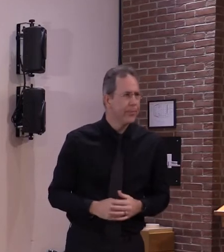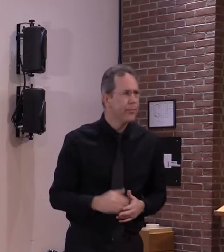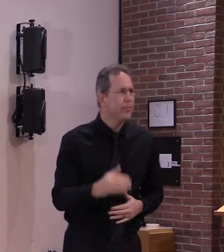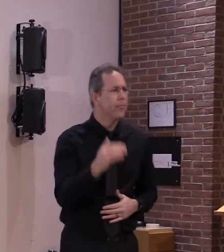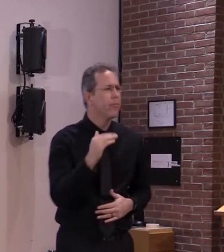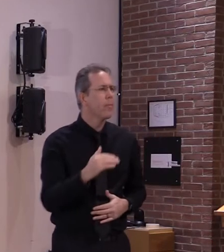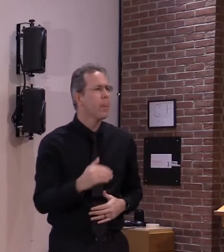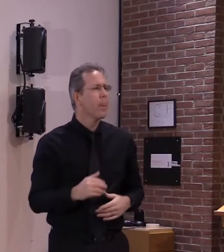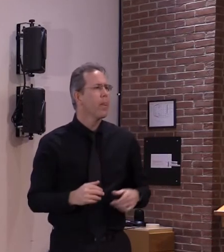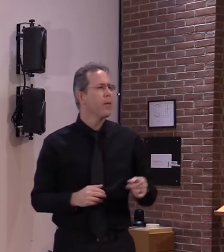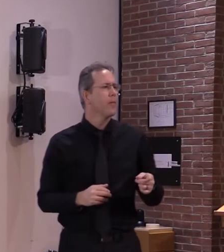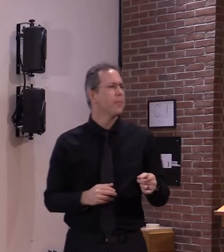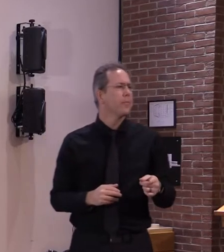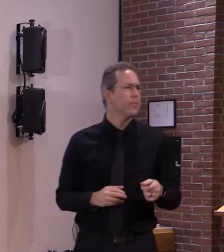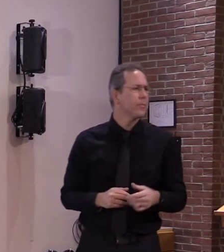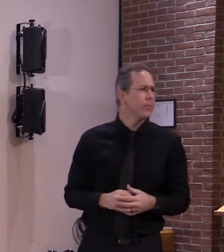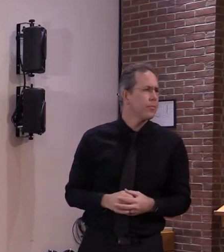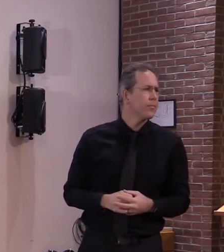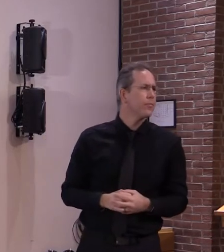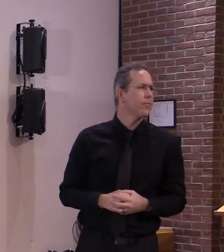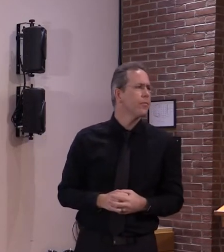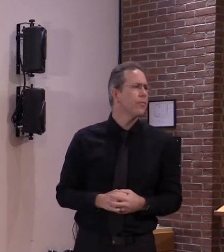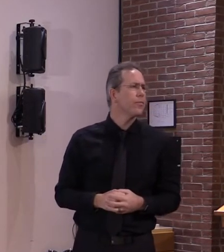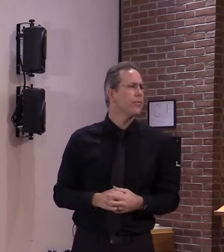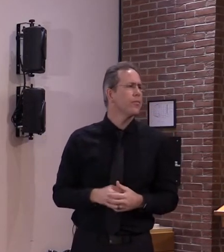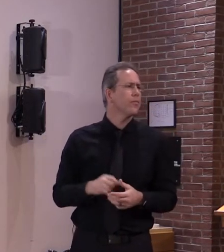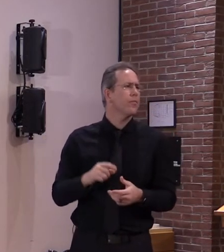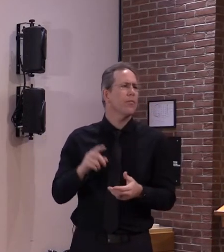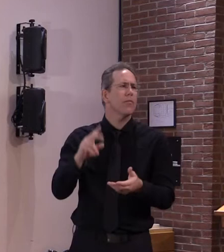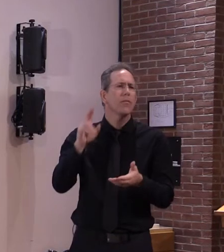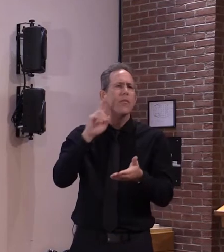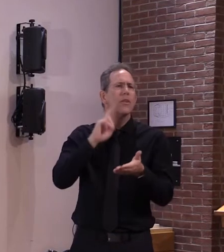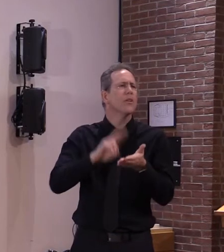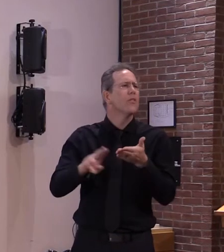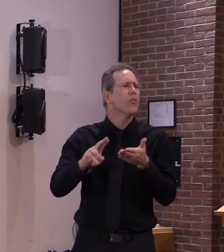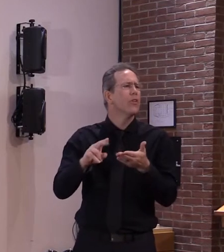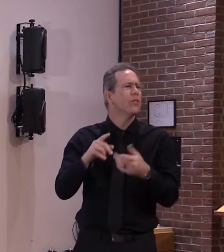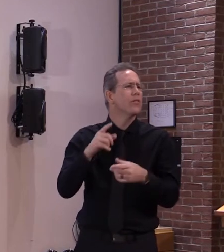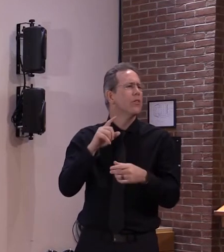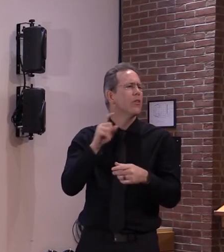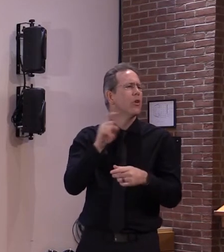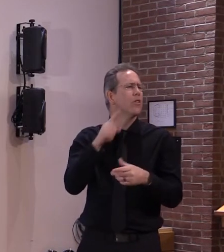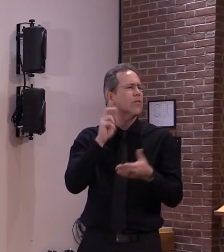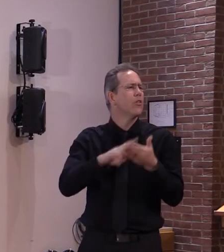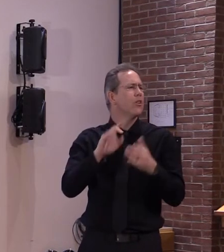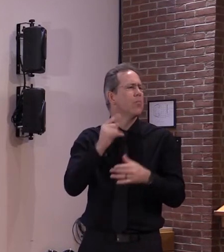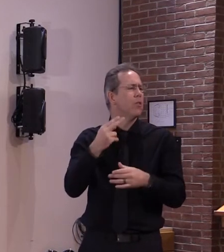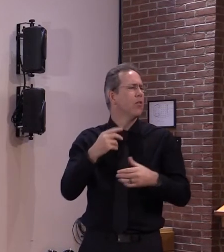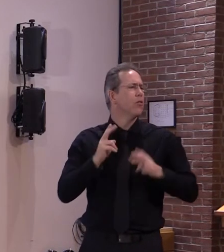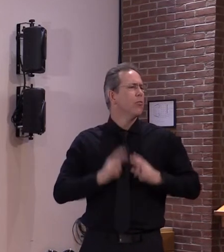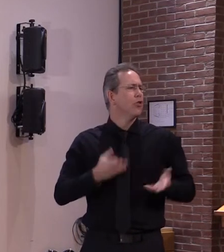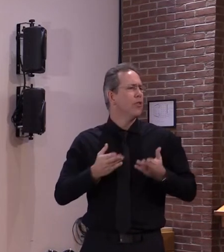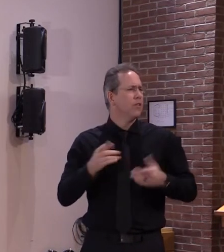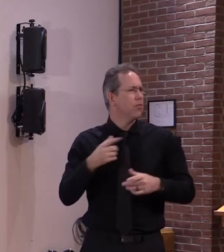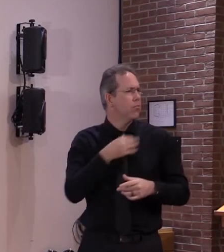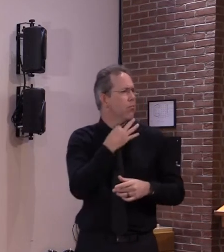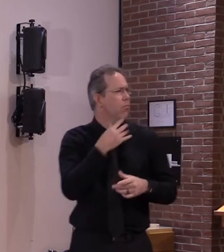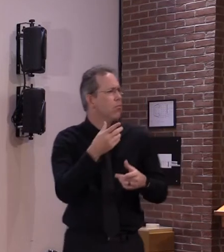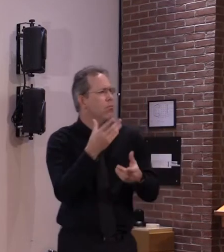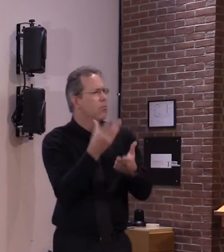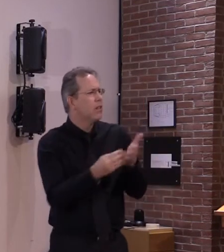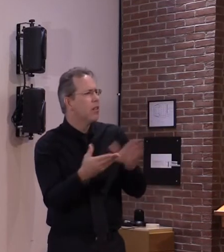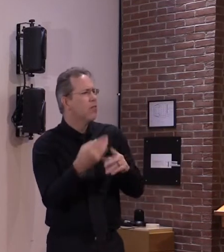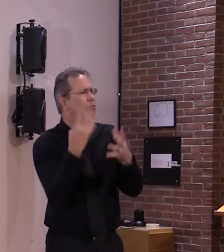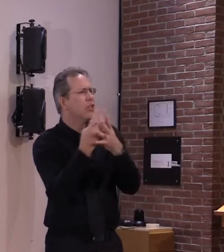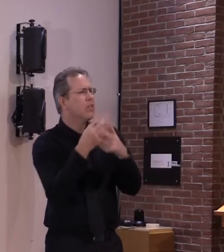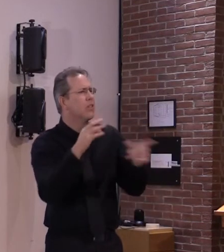on the uh inmate death in uh out of state here yeah that is a secretary smith question secretary smith did you